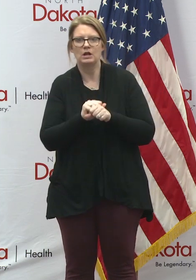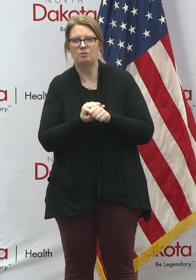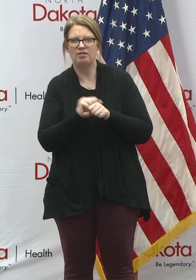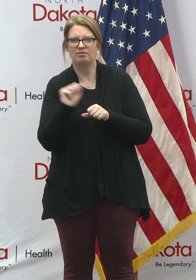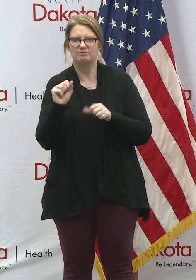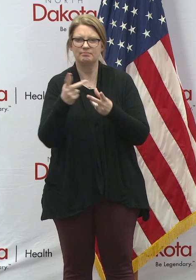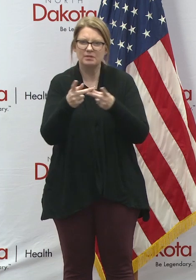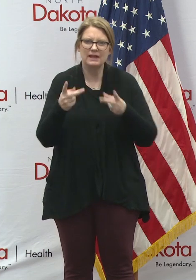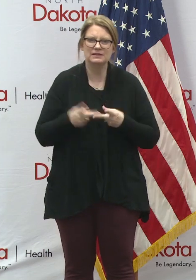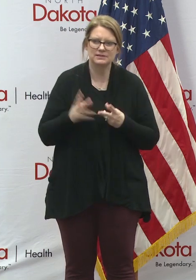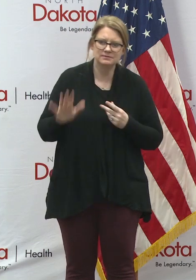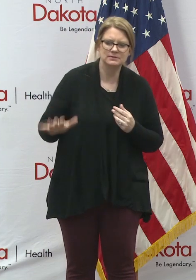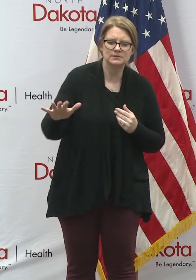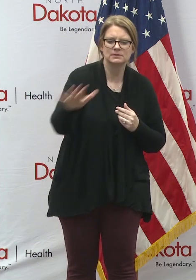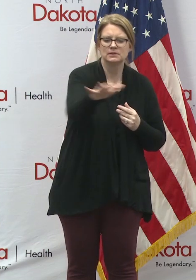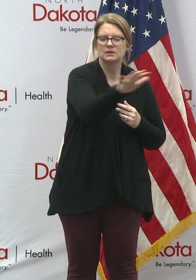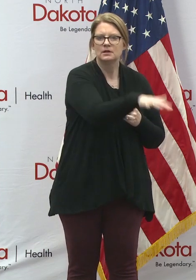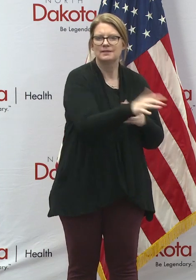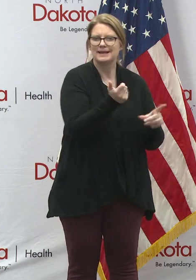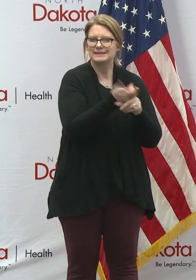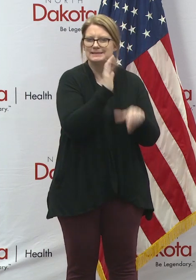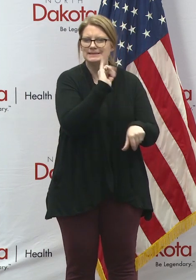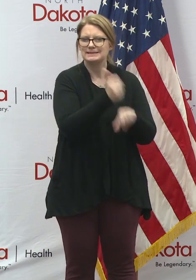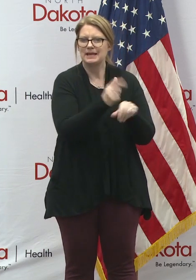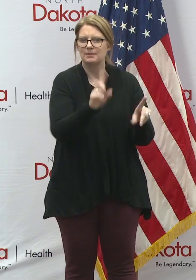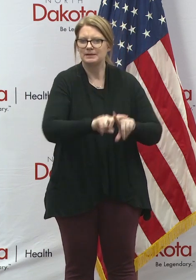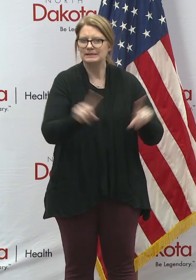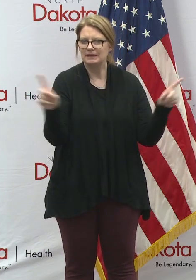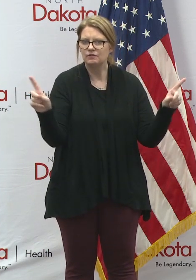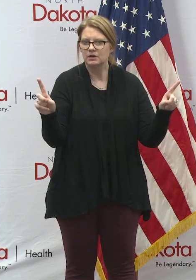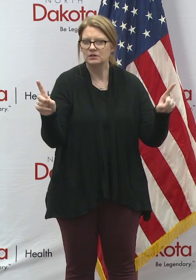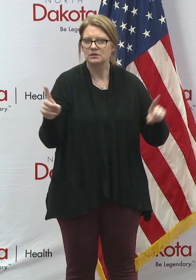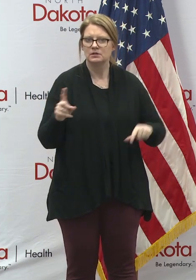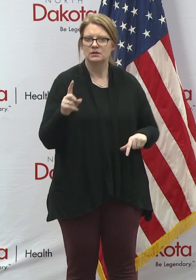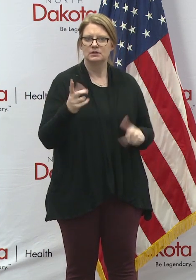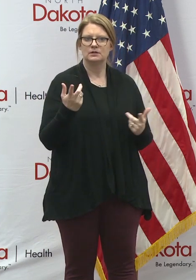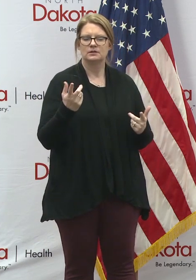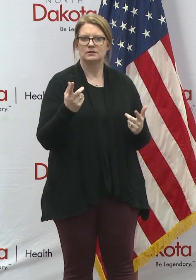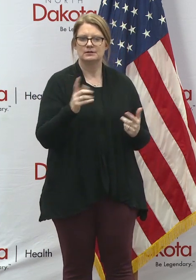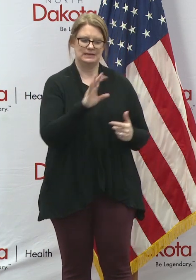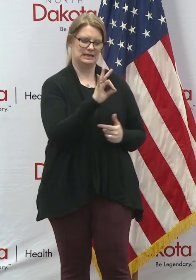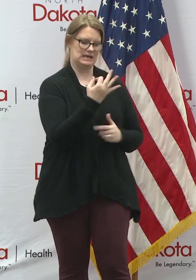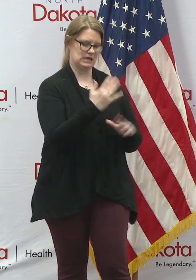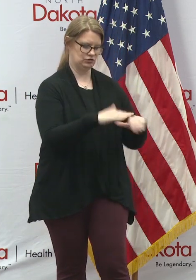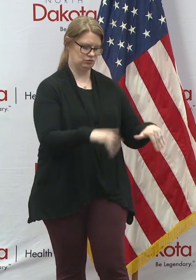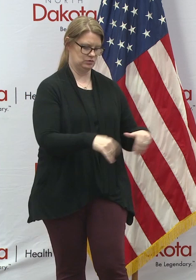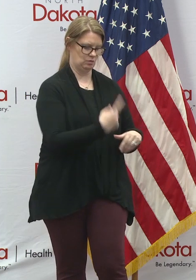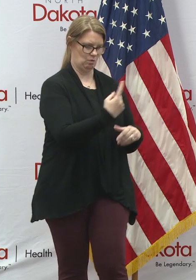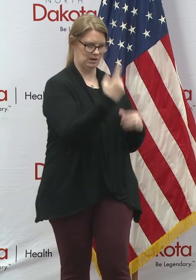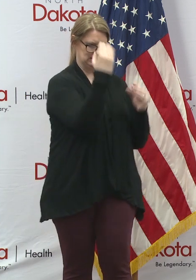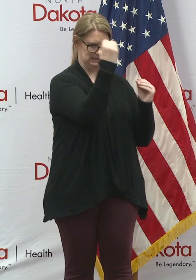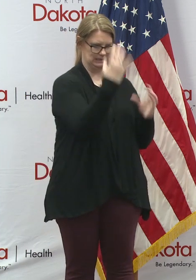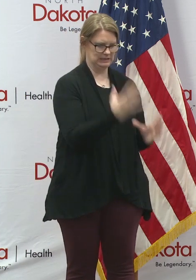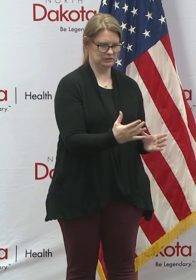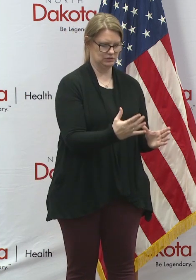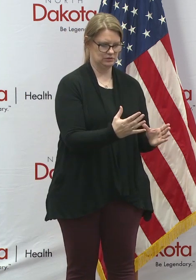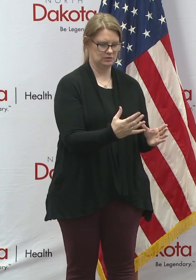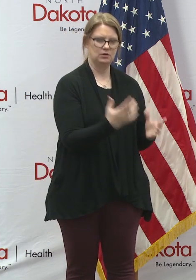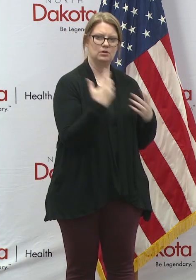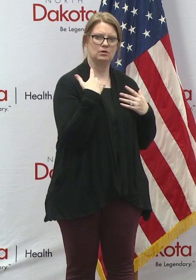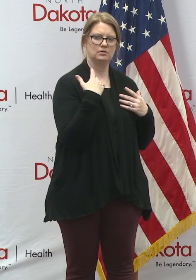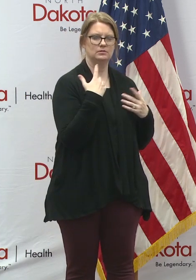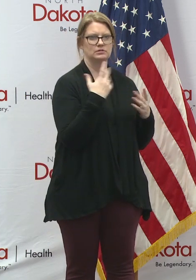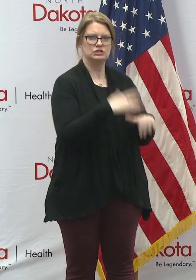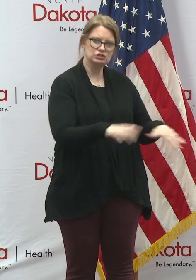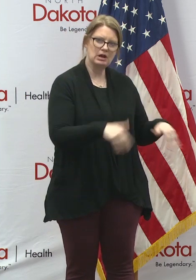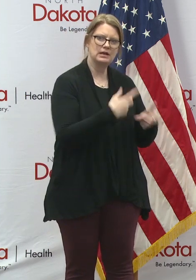how they can reconfigure so that you can have ten children or nine children and one teacher or health care